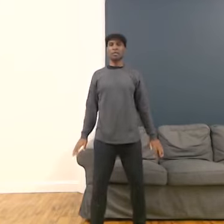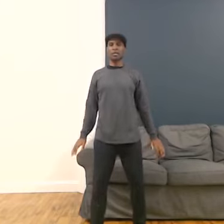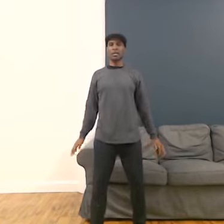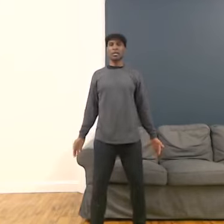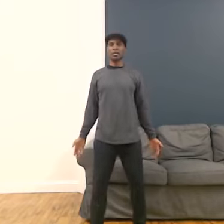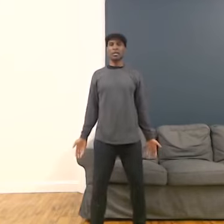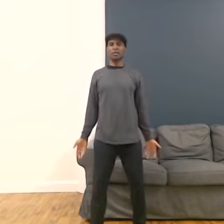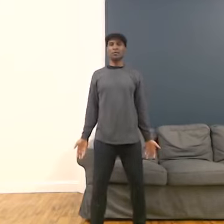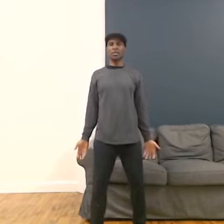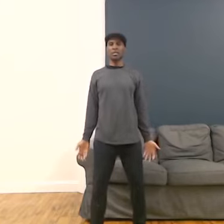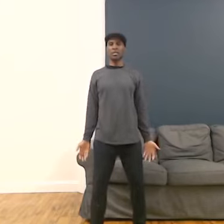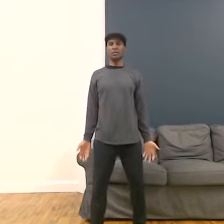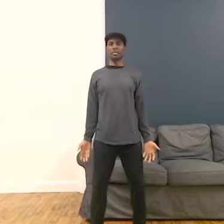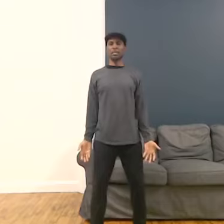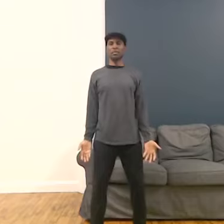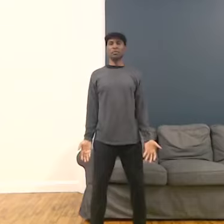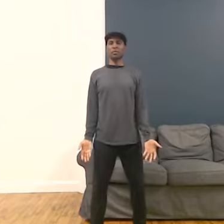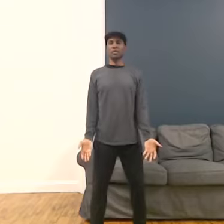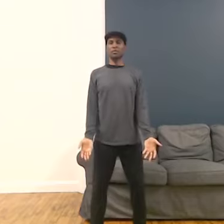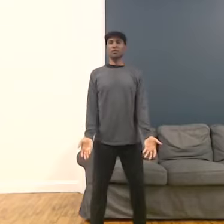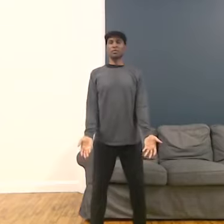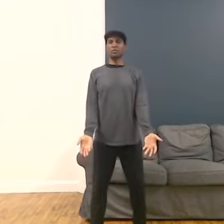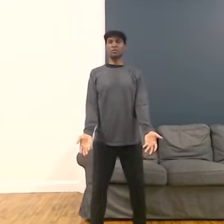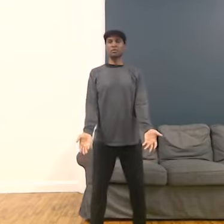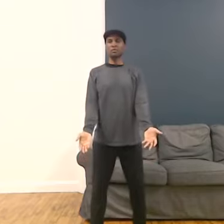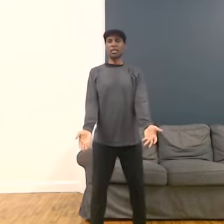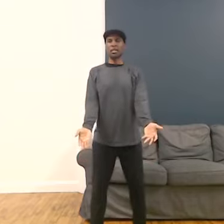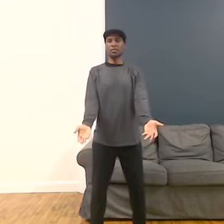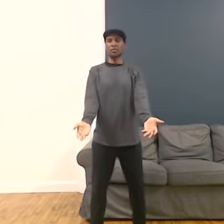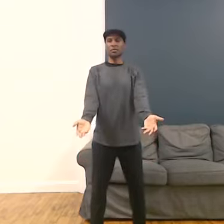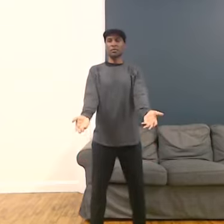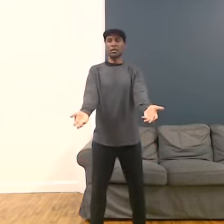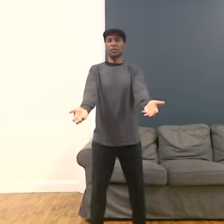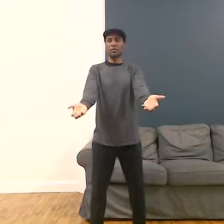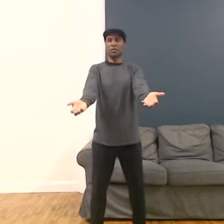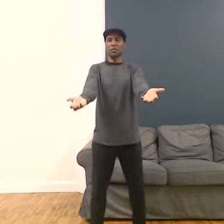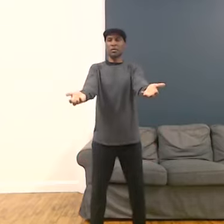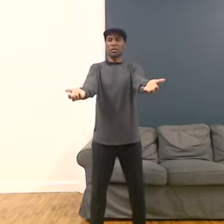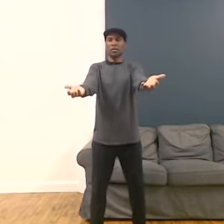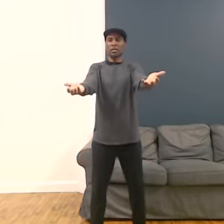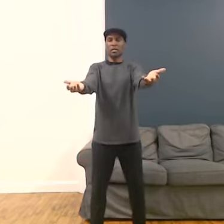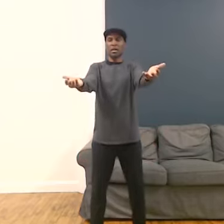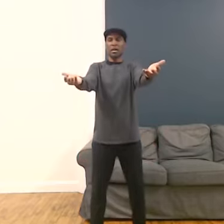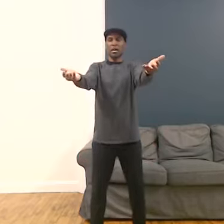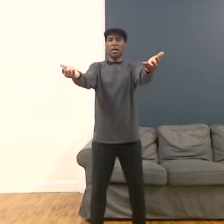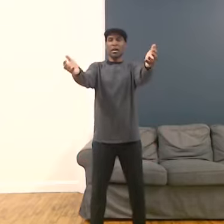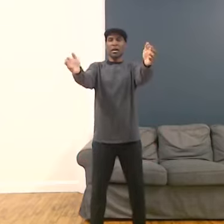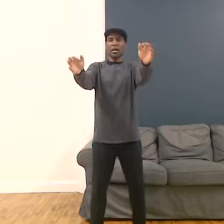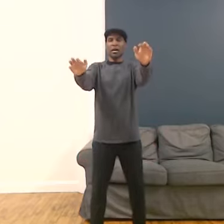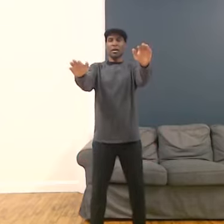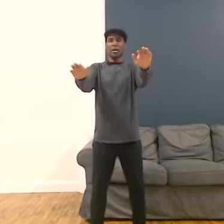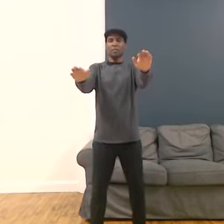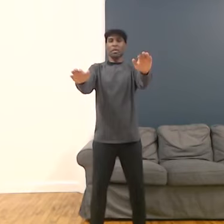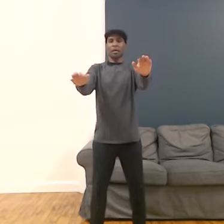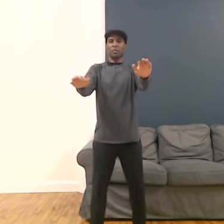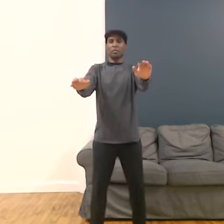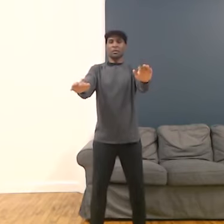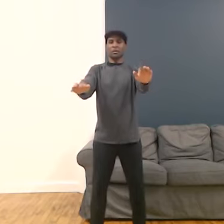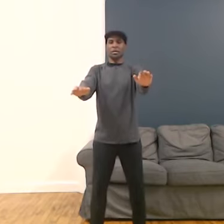And again, feet stay planted on the ground. And you sit the weight forward. And back around the